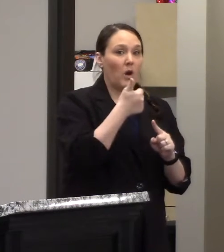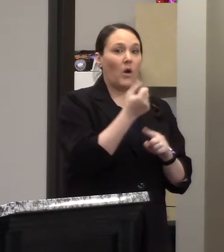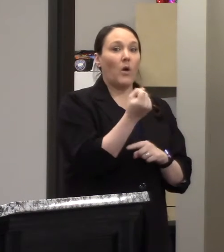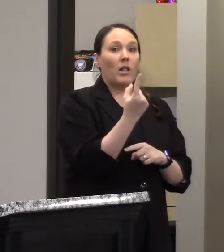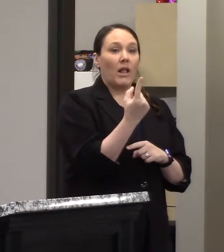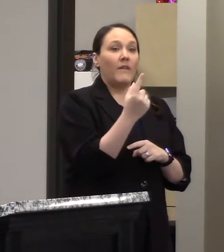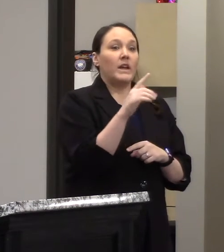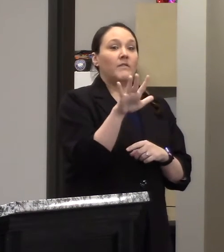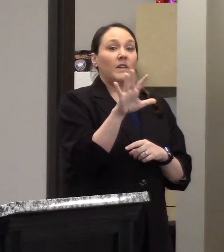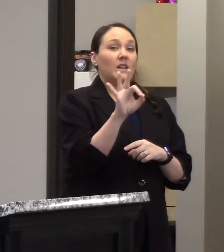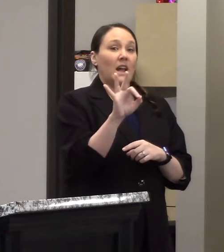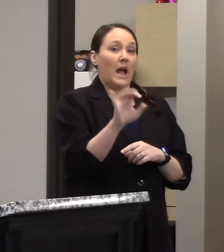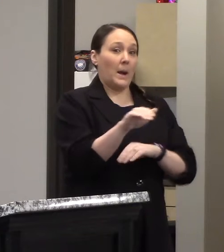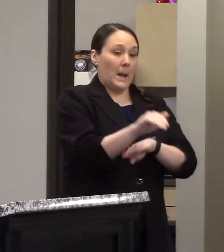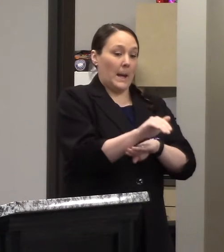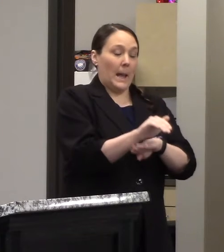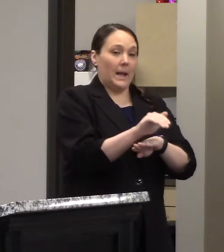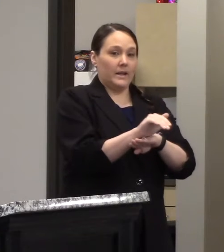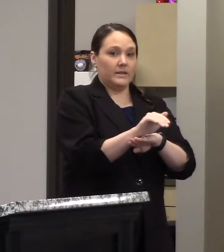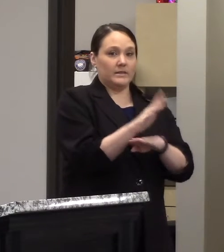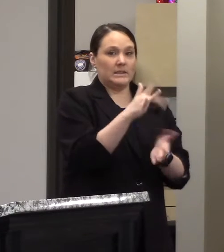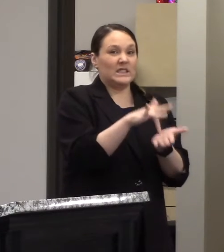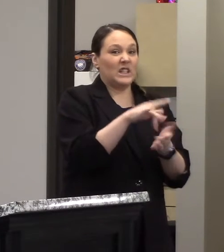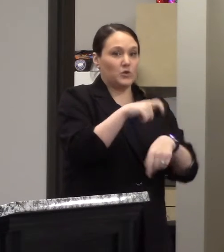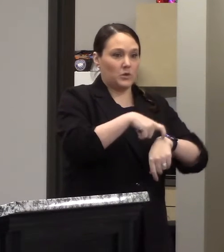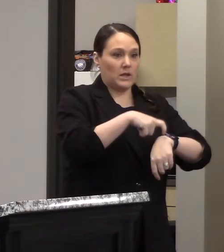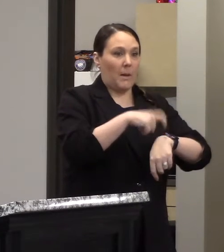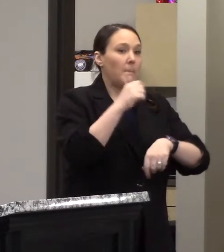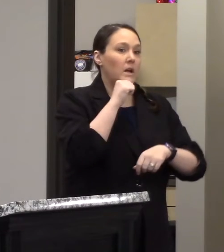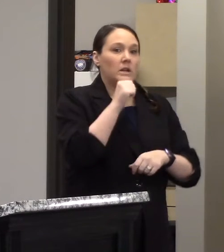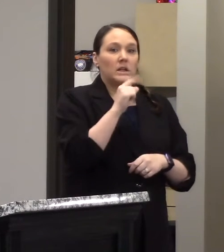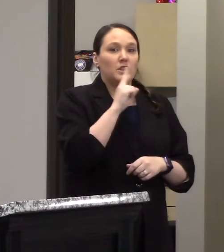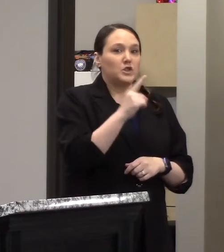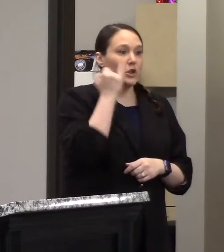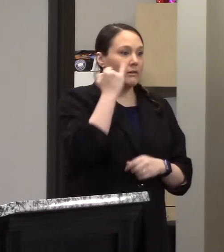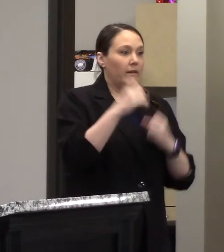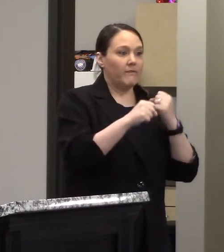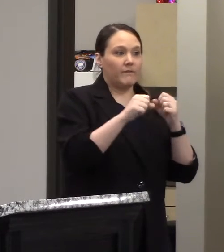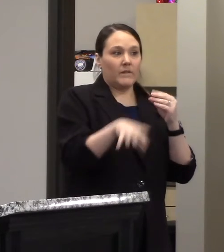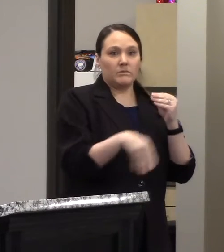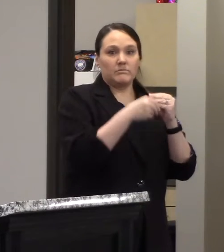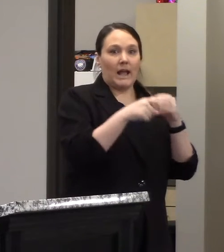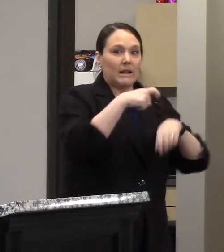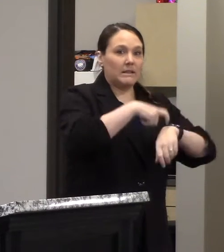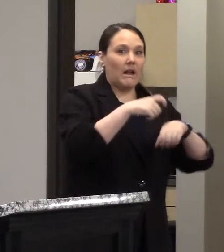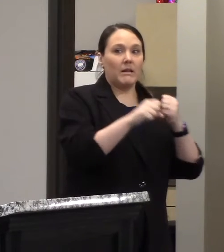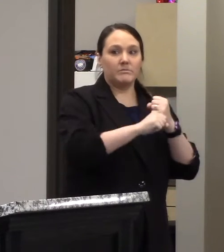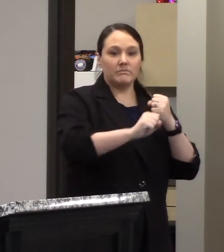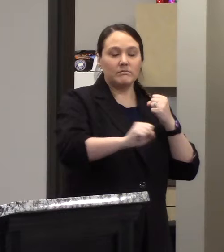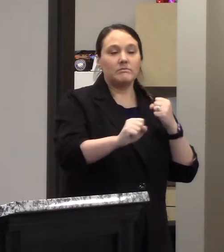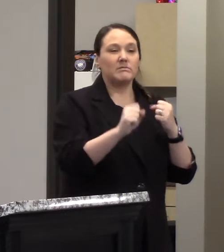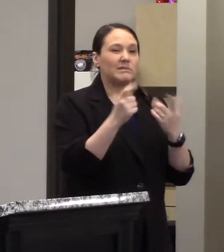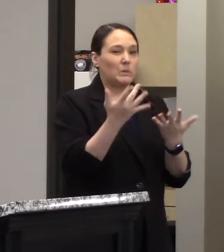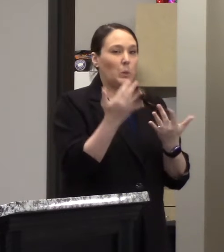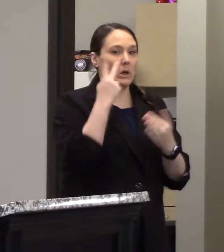59 p.m. central time we're not sure if that's going to be extended we'll just have to wait and see on that